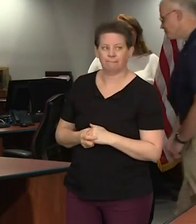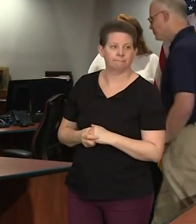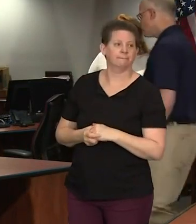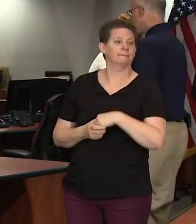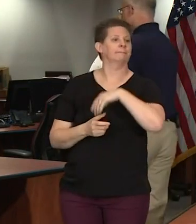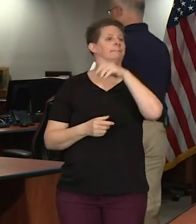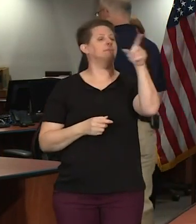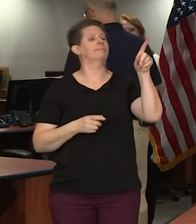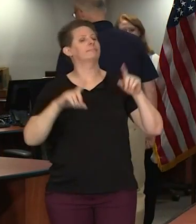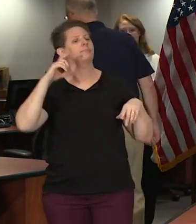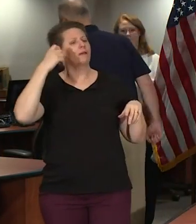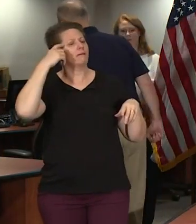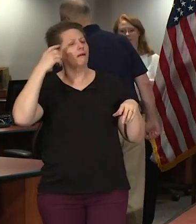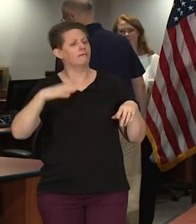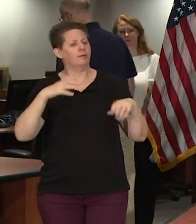Governor, know a lot of people right now...